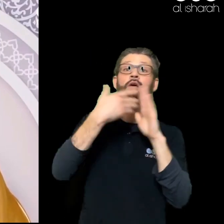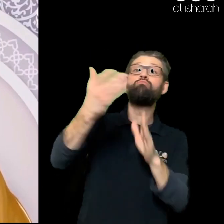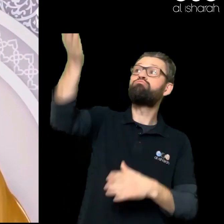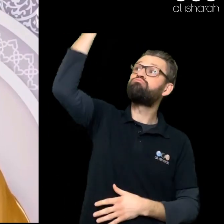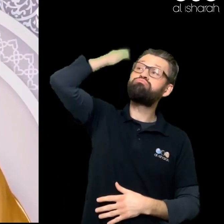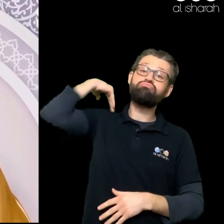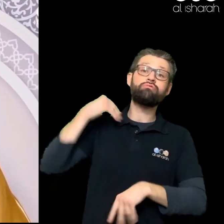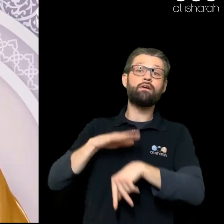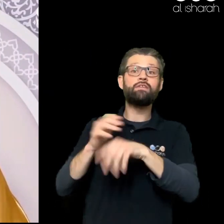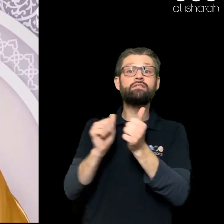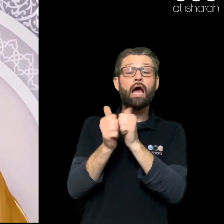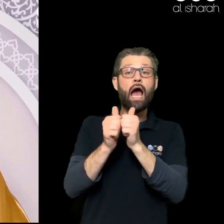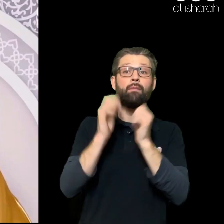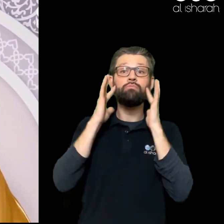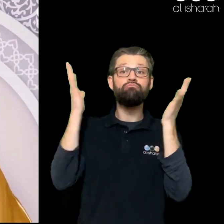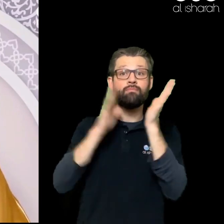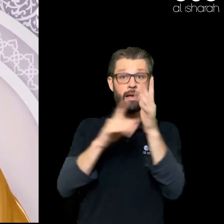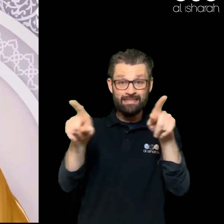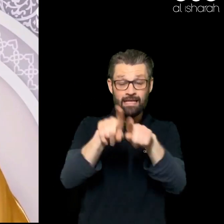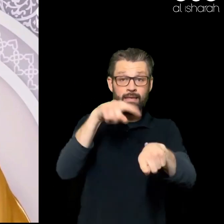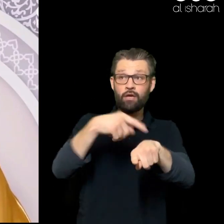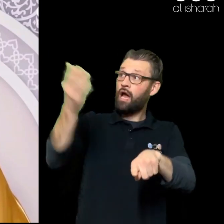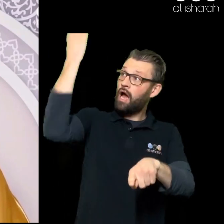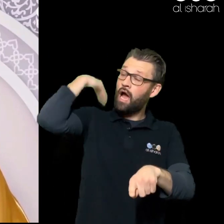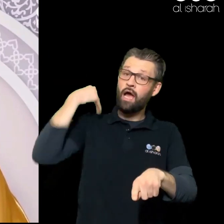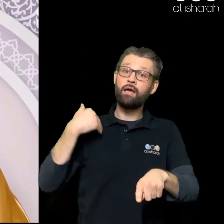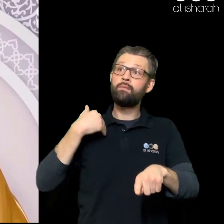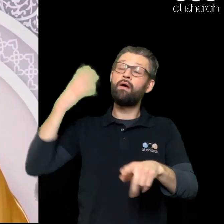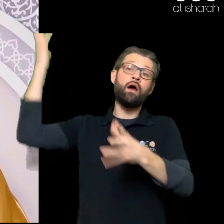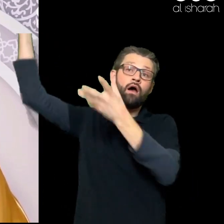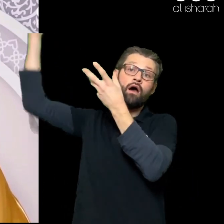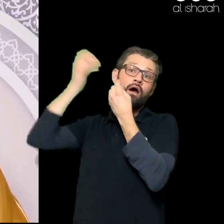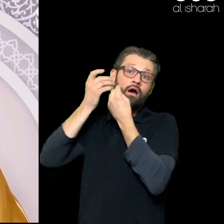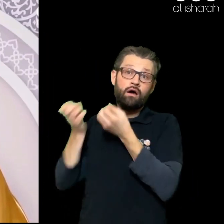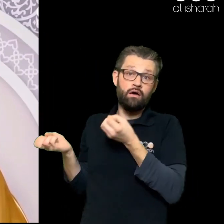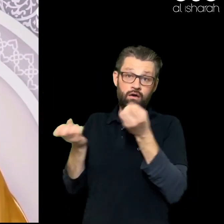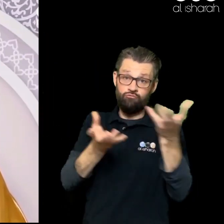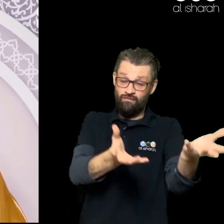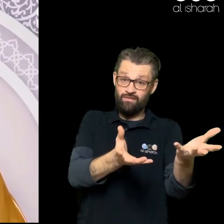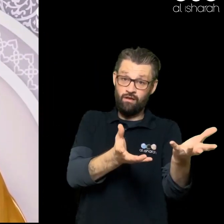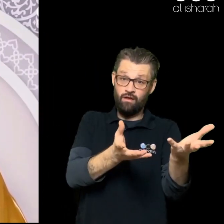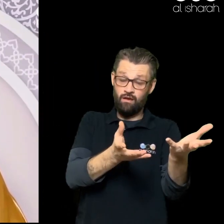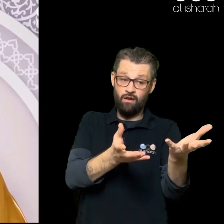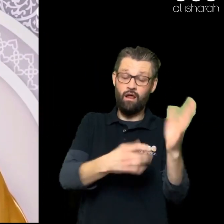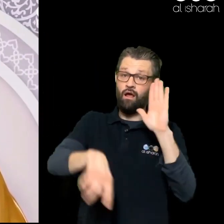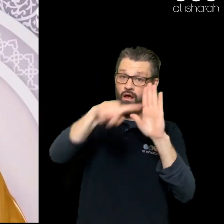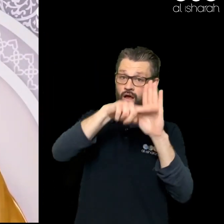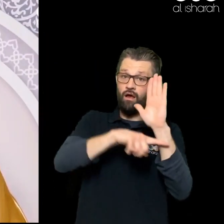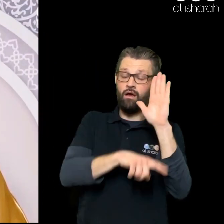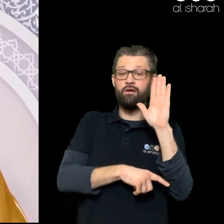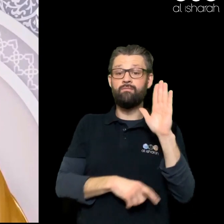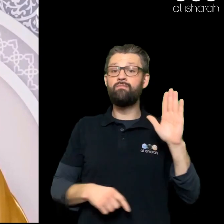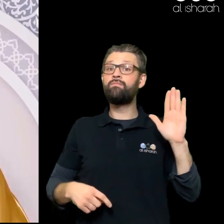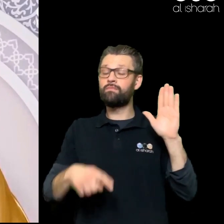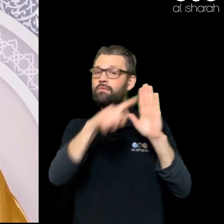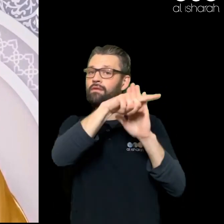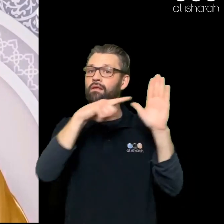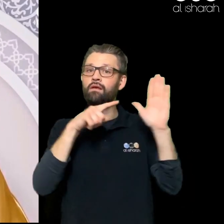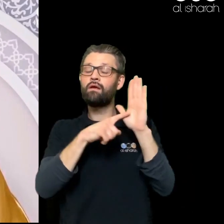So Allah Allah revealed The verses Of Surah At-Taha To say We have not Sent this Quran Down In order For it To be A means Of